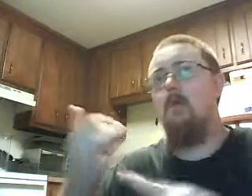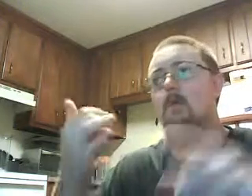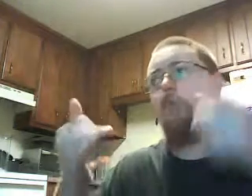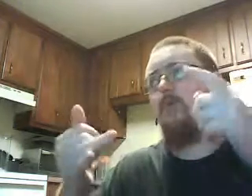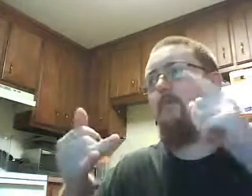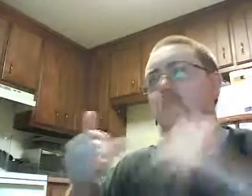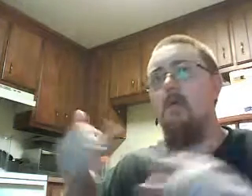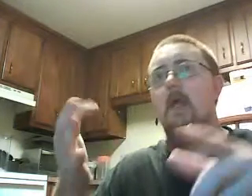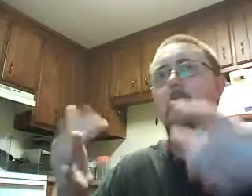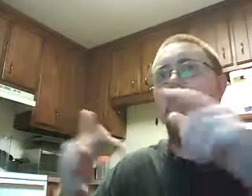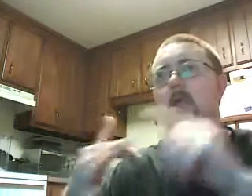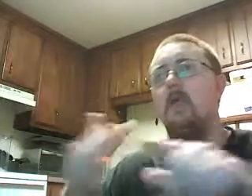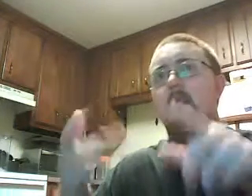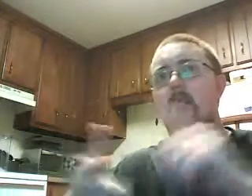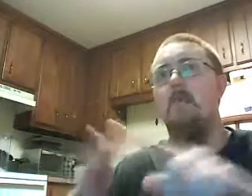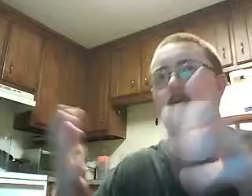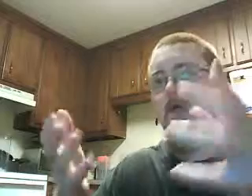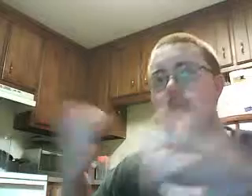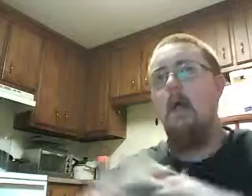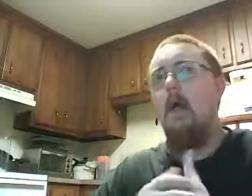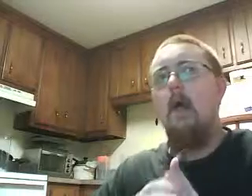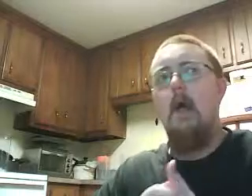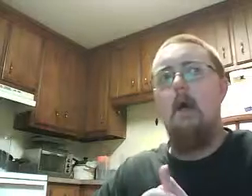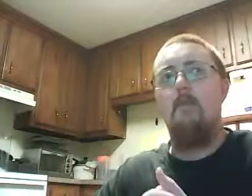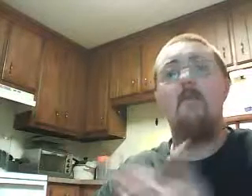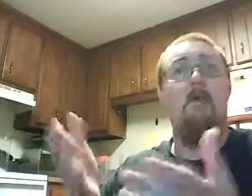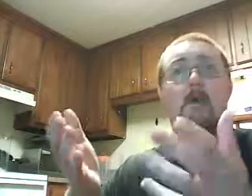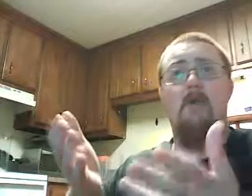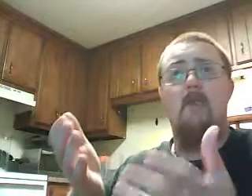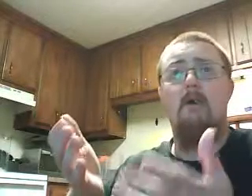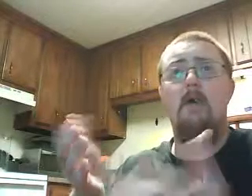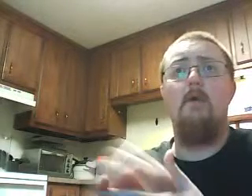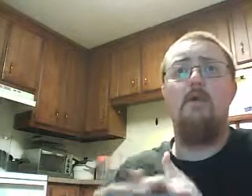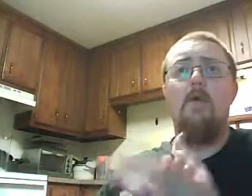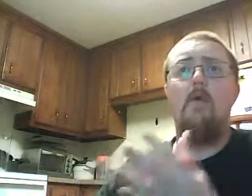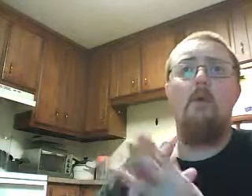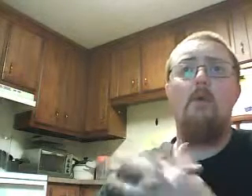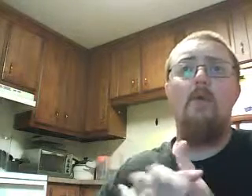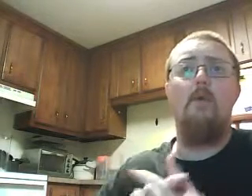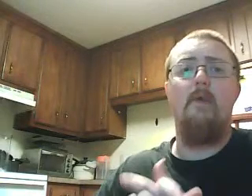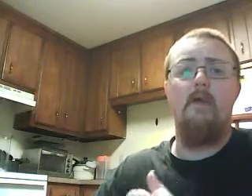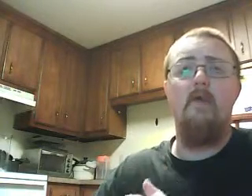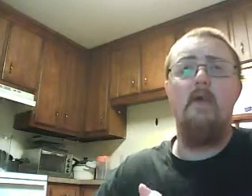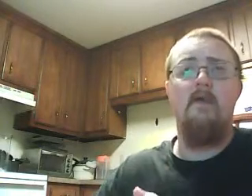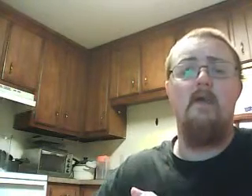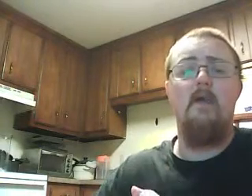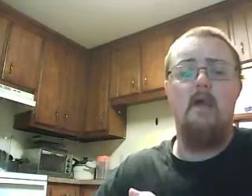clothes, video games, CDs, movies, even your ultraviolet codes that you get with your DVDs and things like